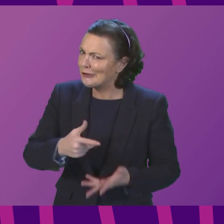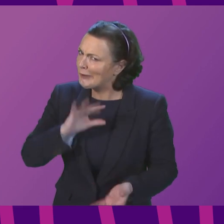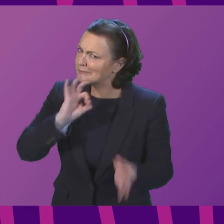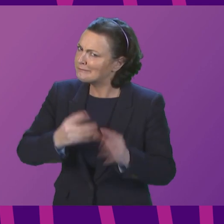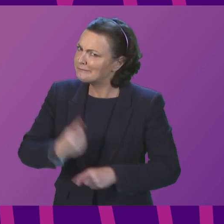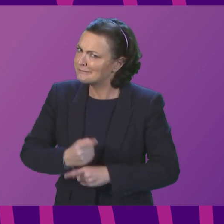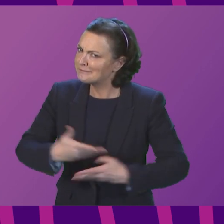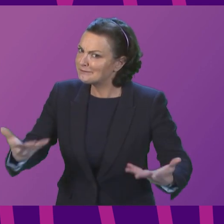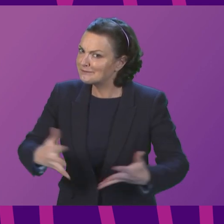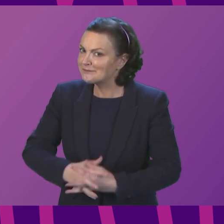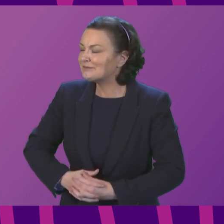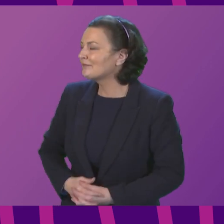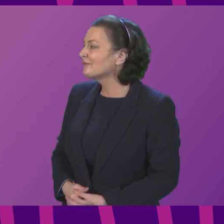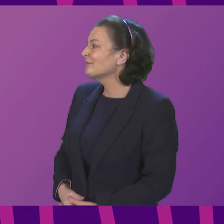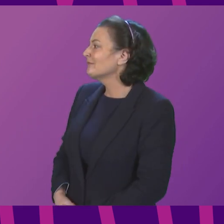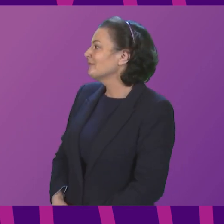Willie Rennie.